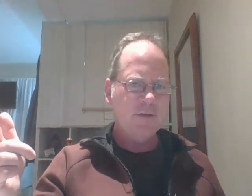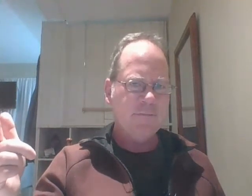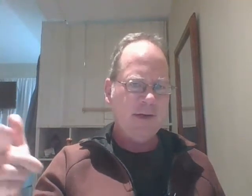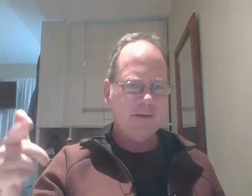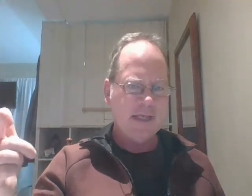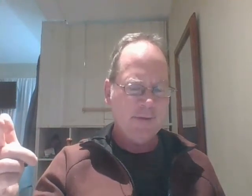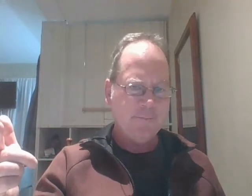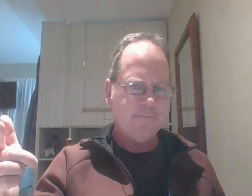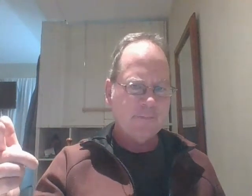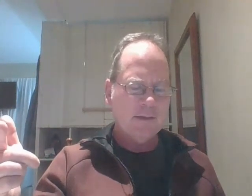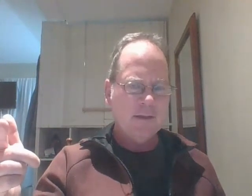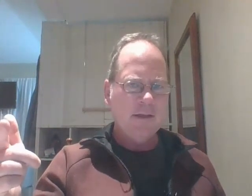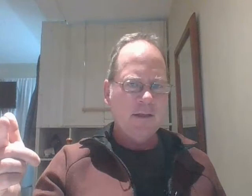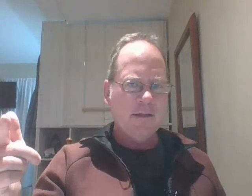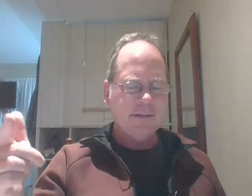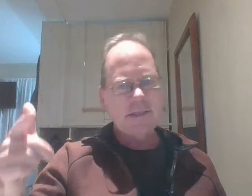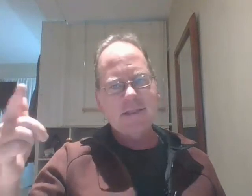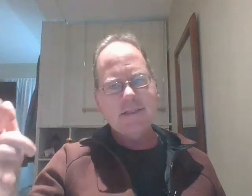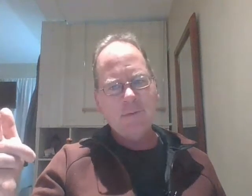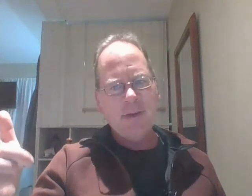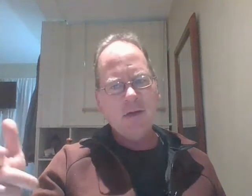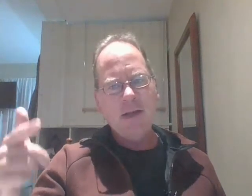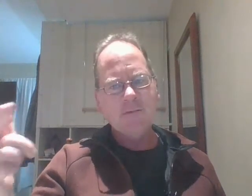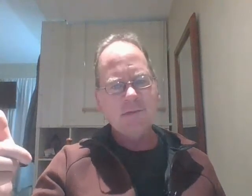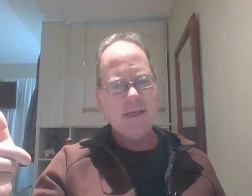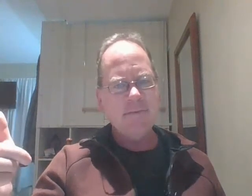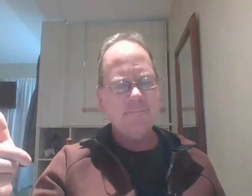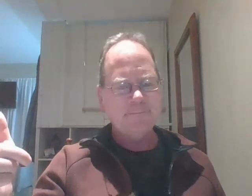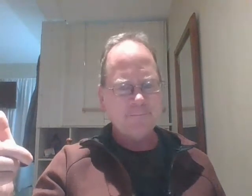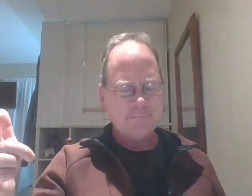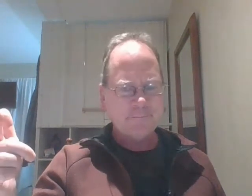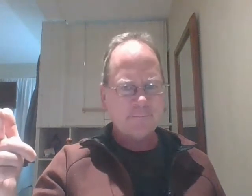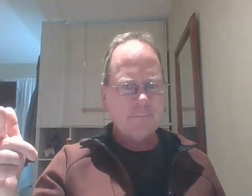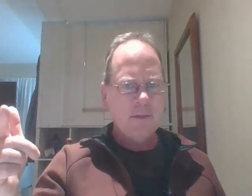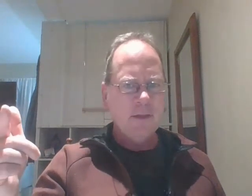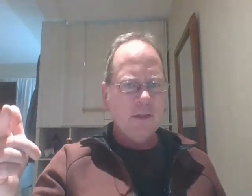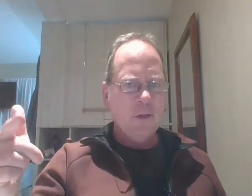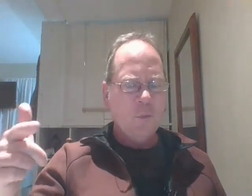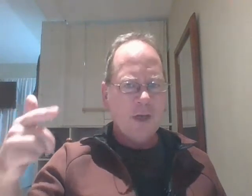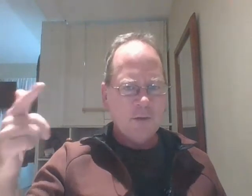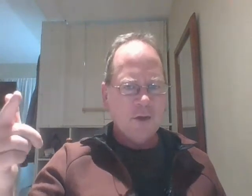for entertainment just as an example michael miles was saying we all know